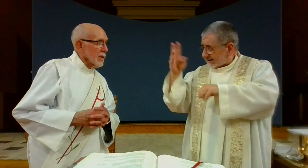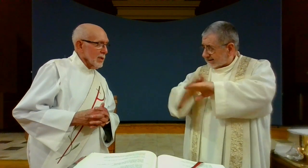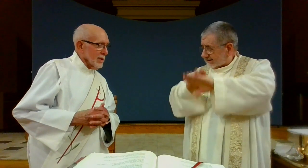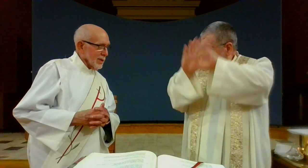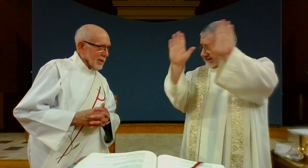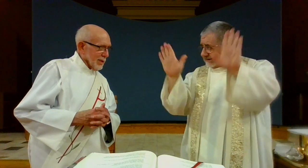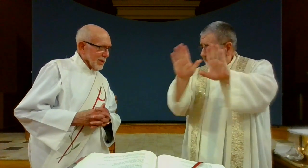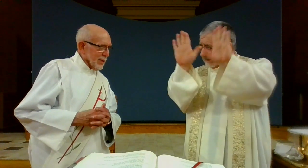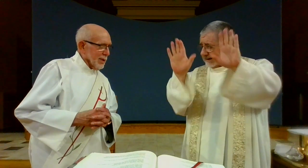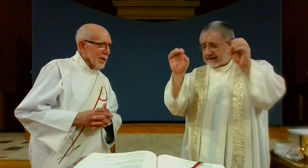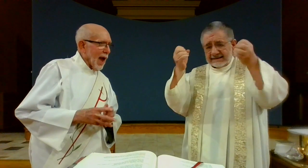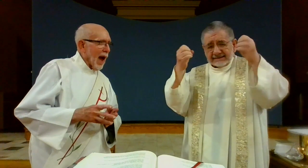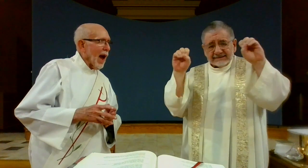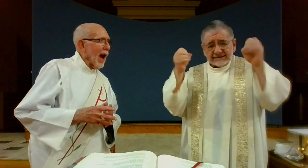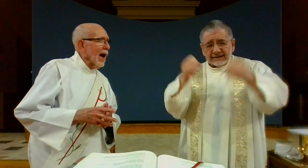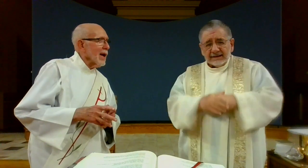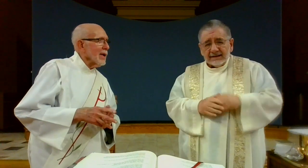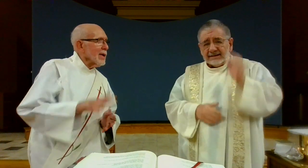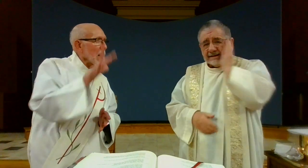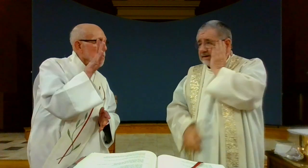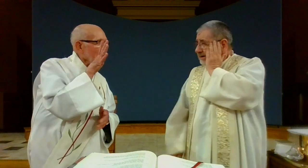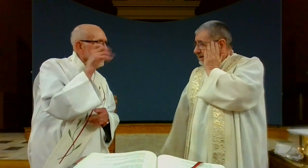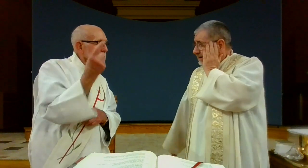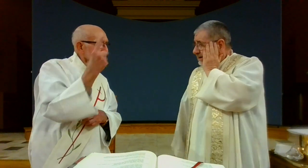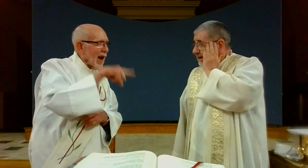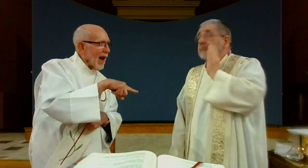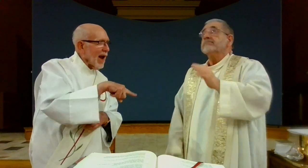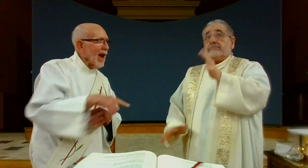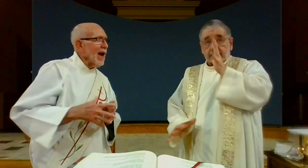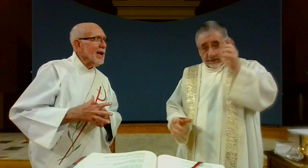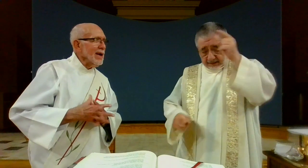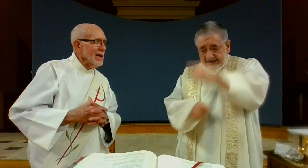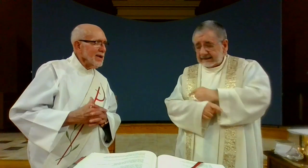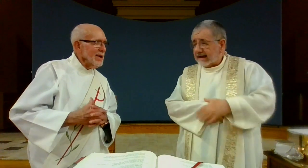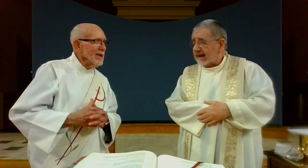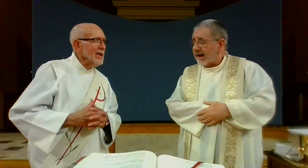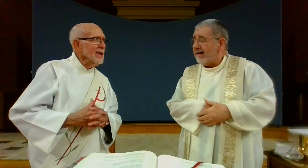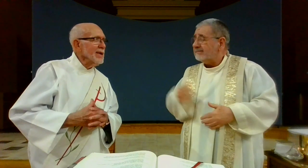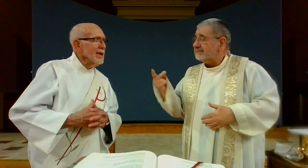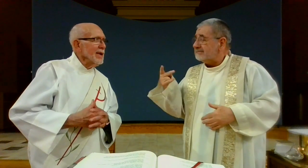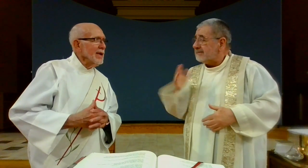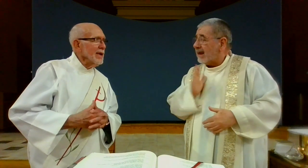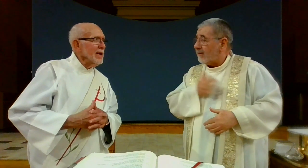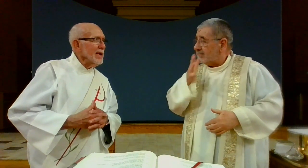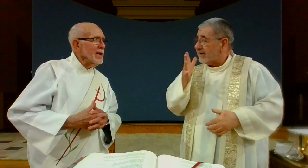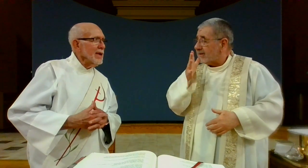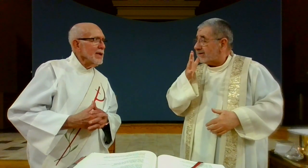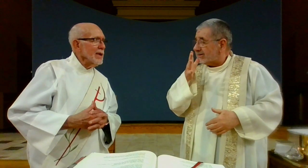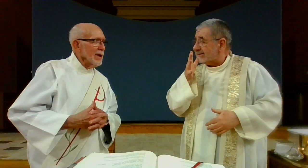Can you believe that today is the sixth Sunday of Easter and Mother's Day? Yes, Mother's Day.